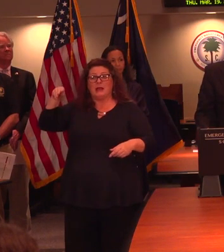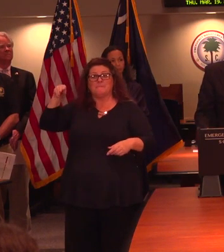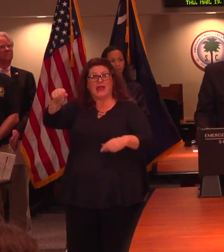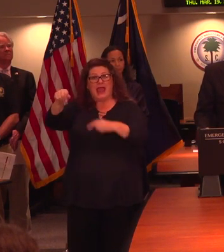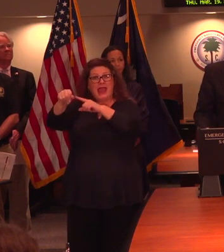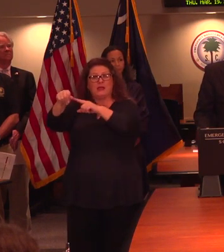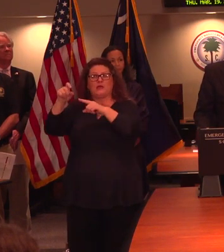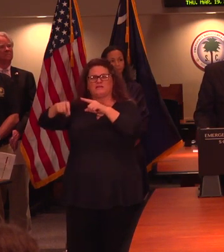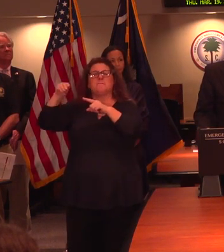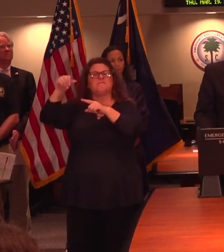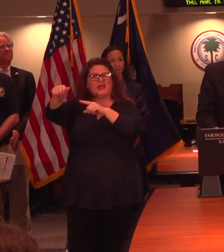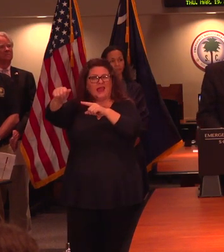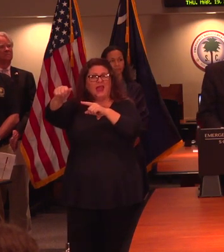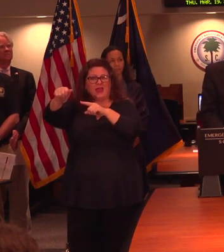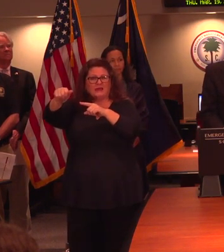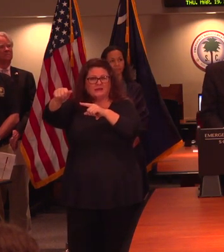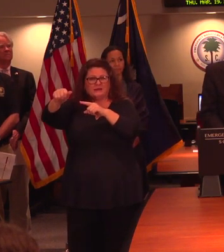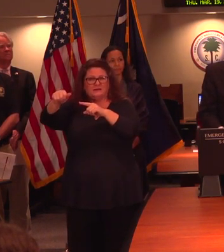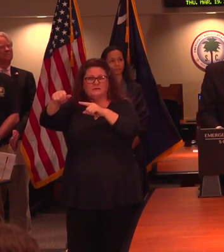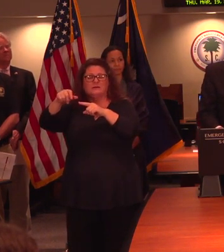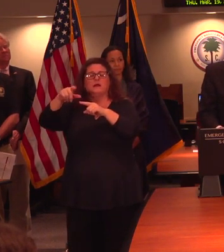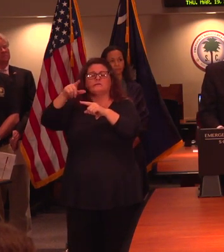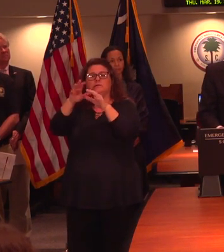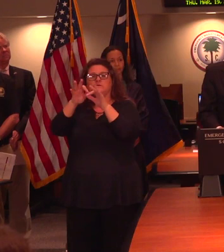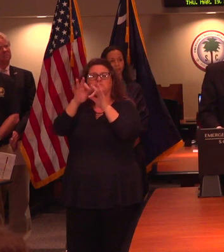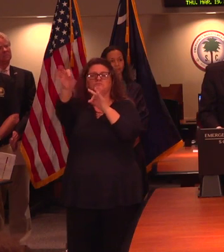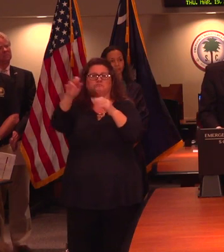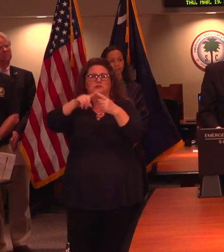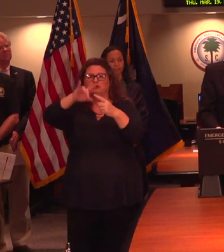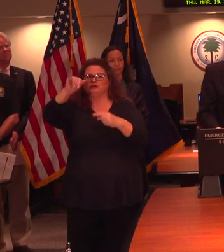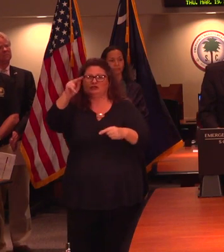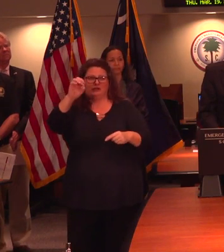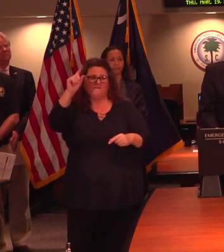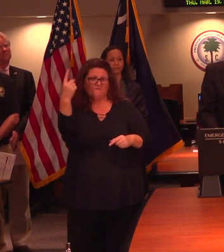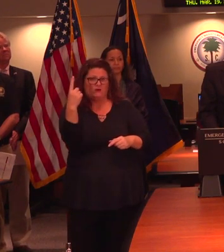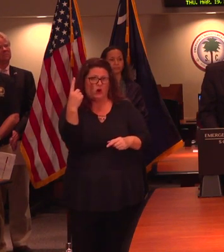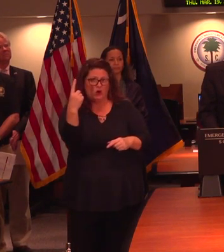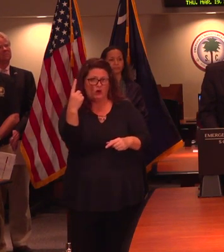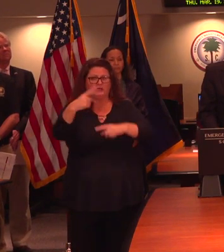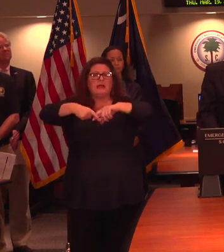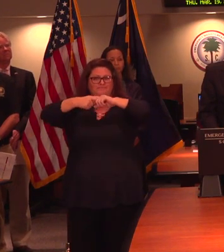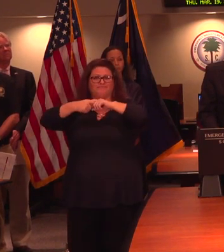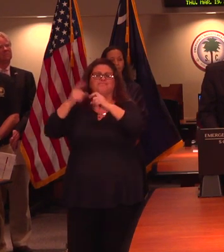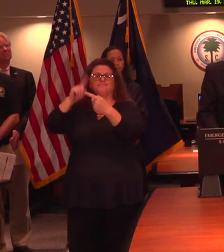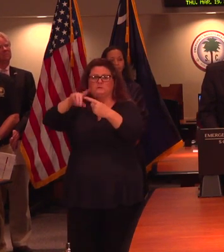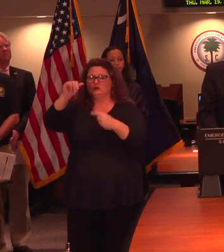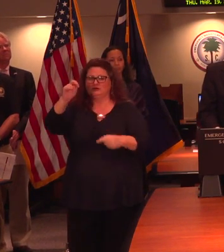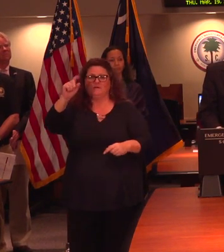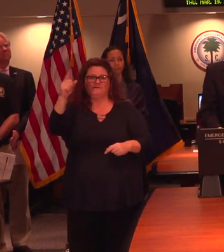suspended until June the 1st. Procurement regulations are temporarily